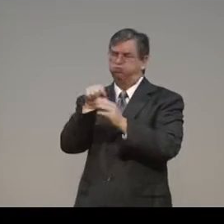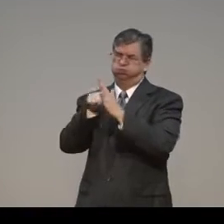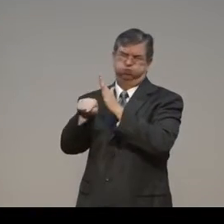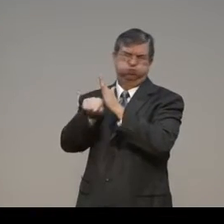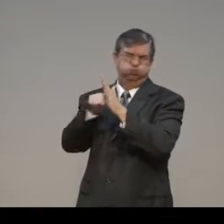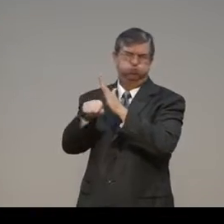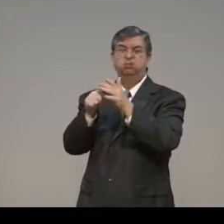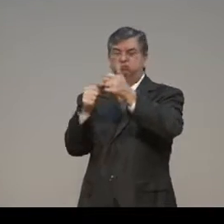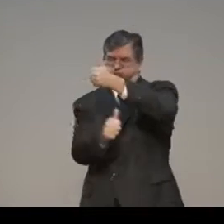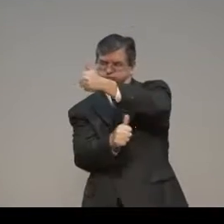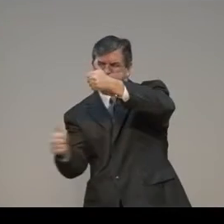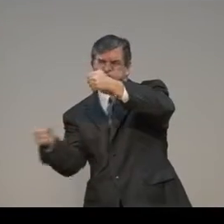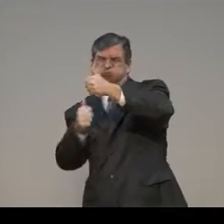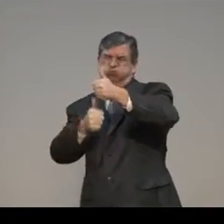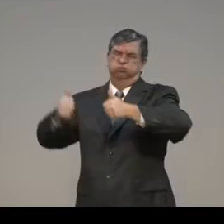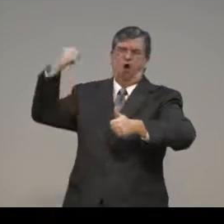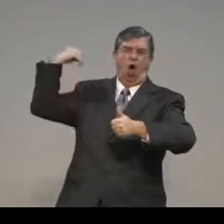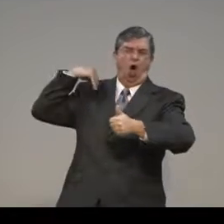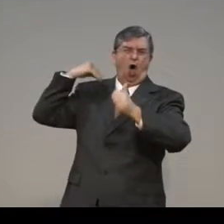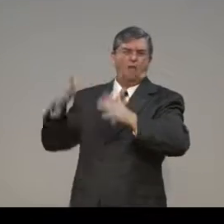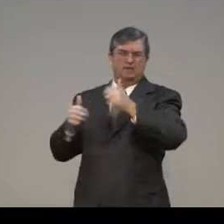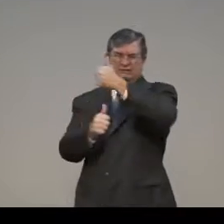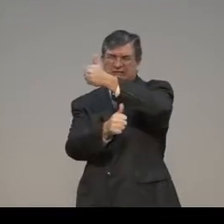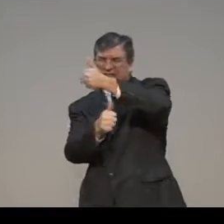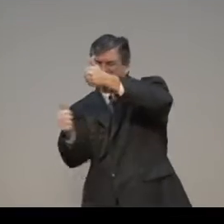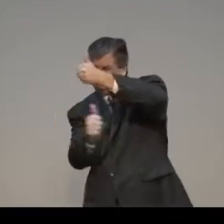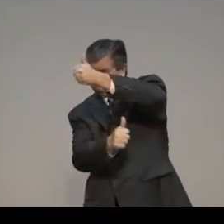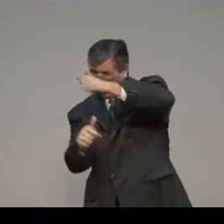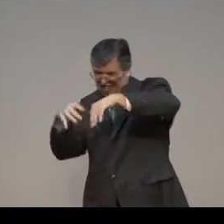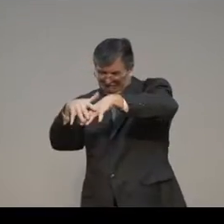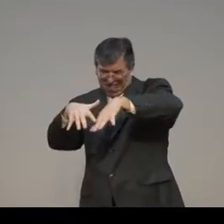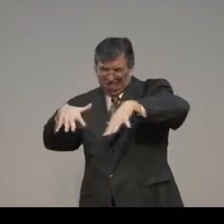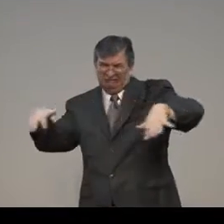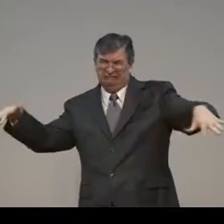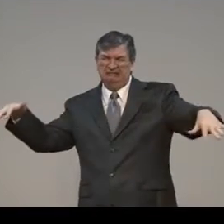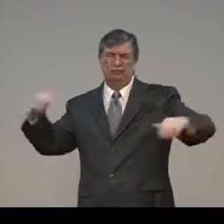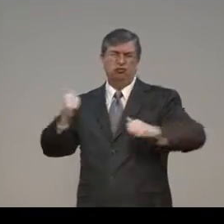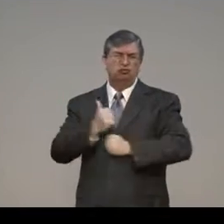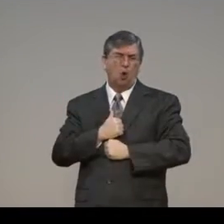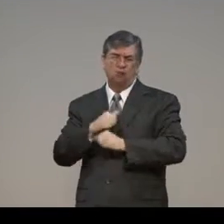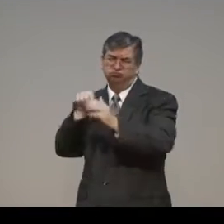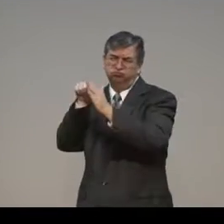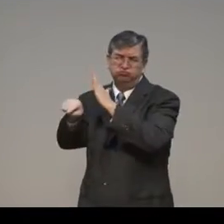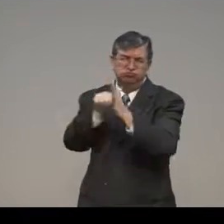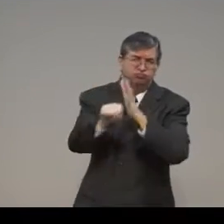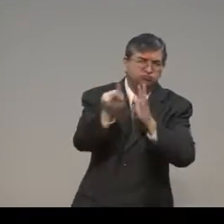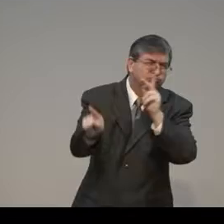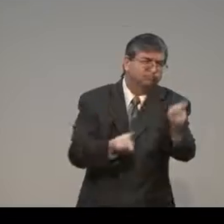Here's a perfect example. Hitler, he had so many officers in his ranks